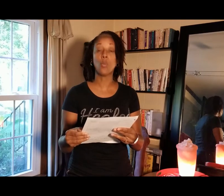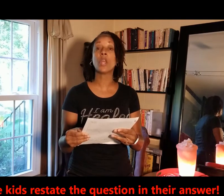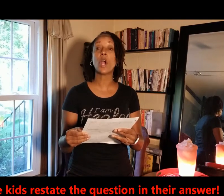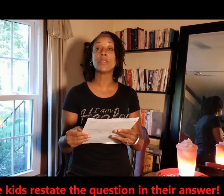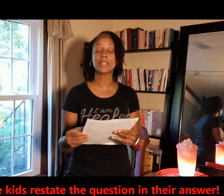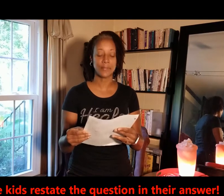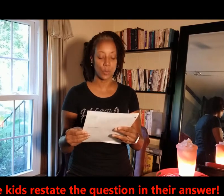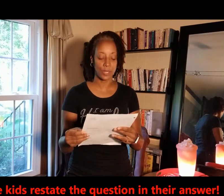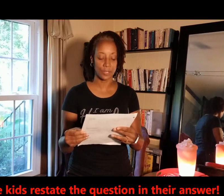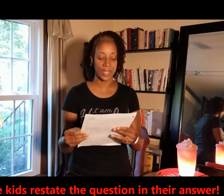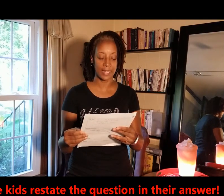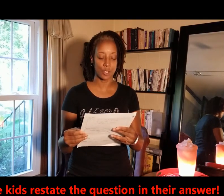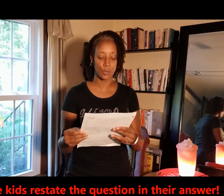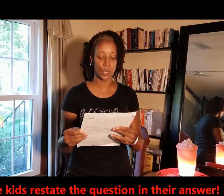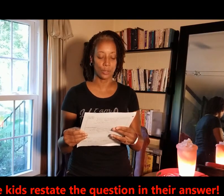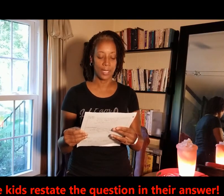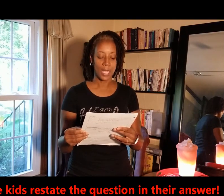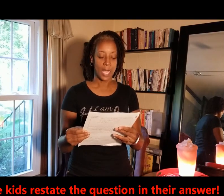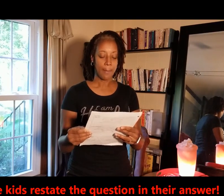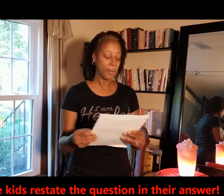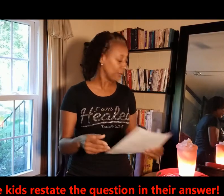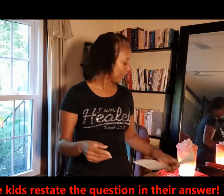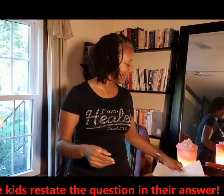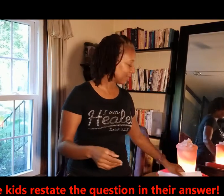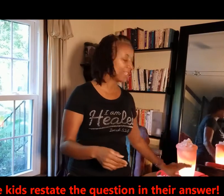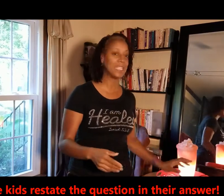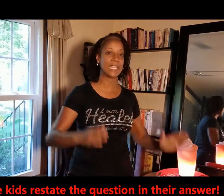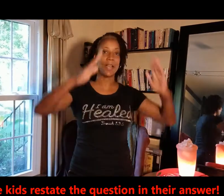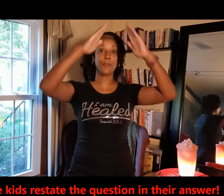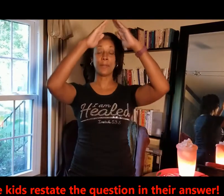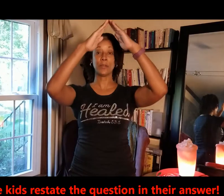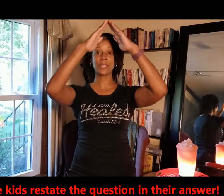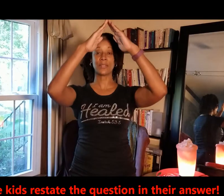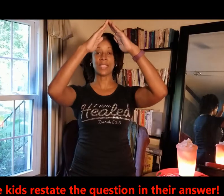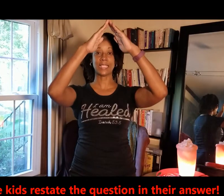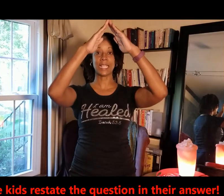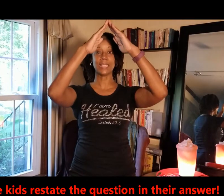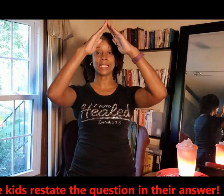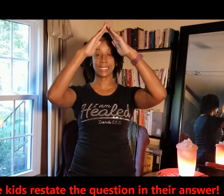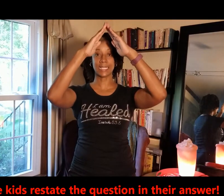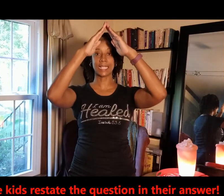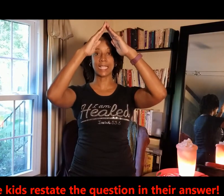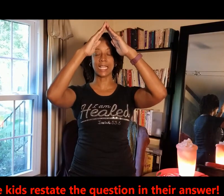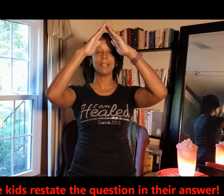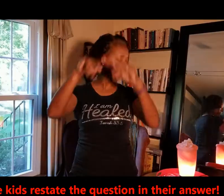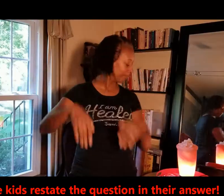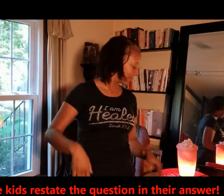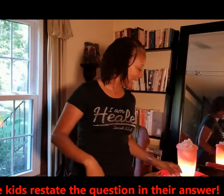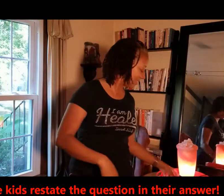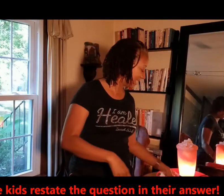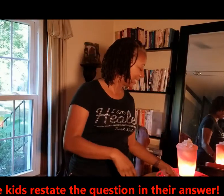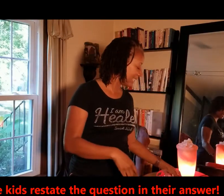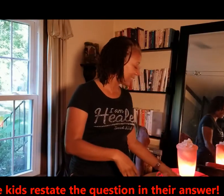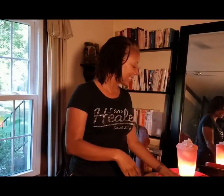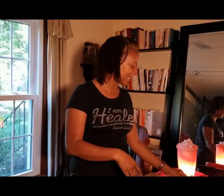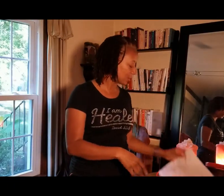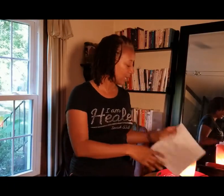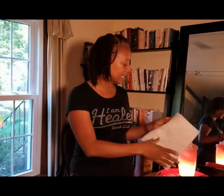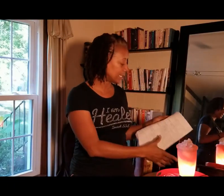What are the seven wonders of the ancient world? Pyramids of Giza for pyramids of Giza. This is the sign. And then the second one